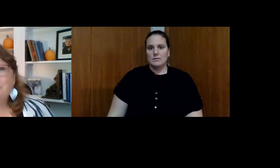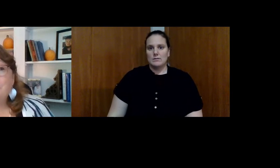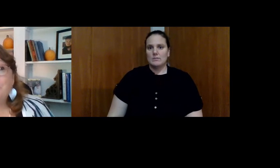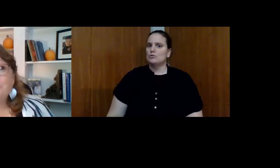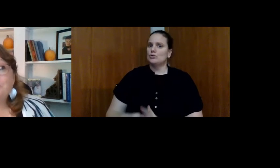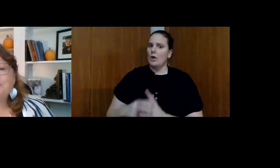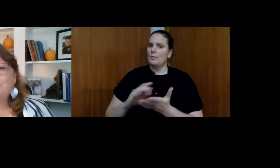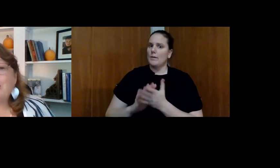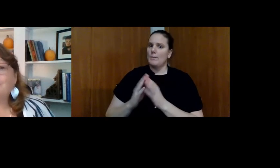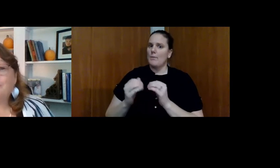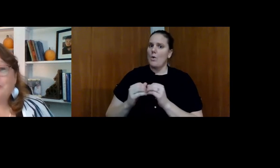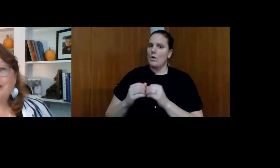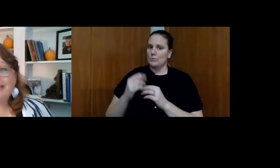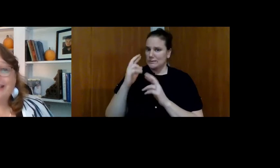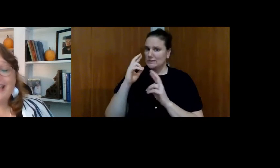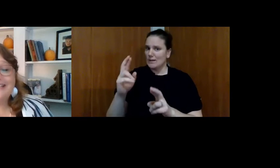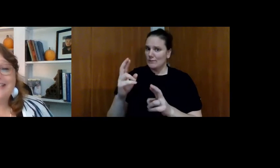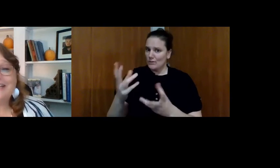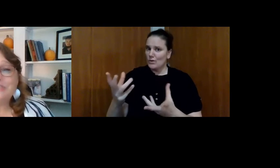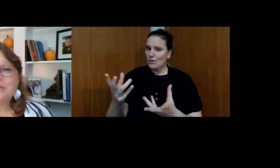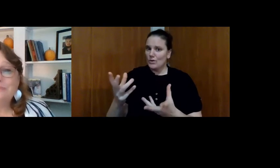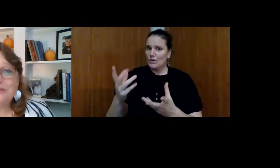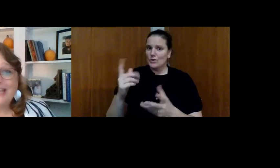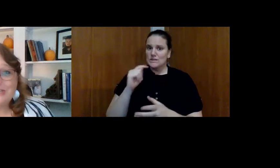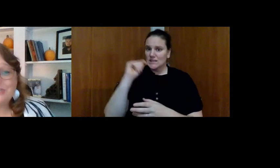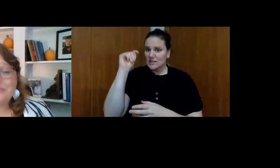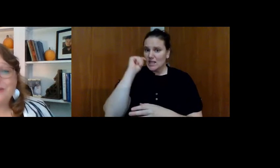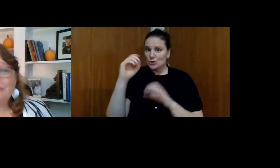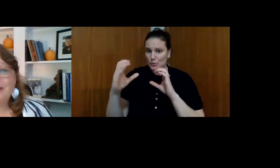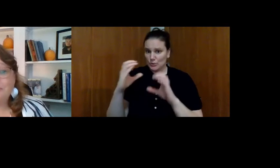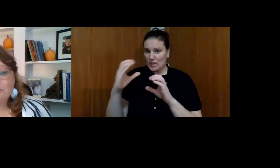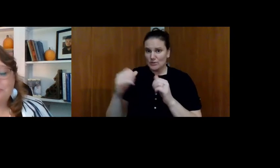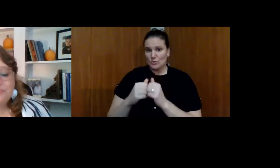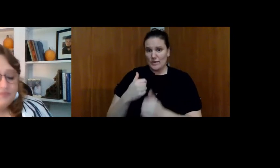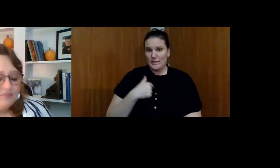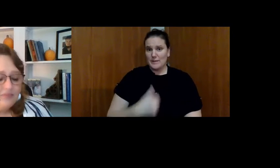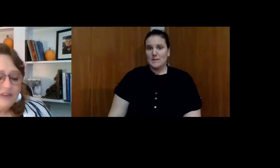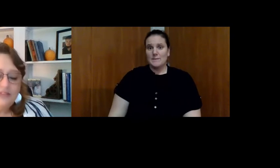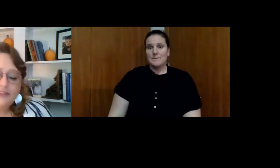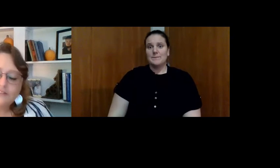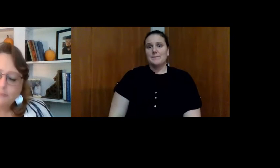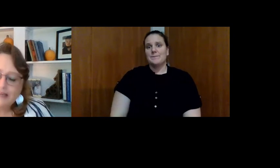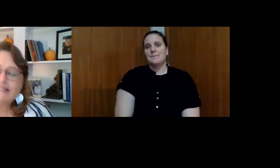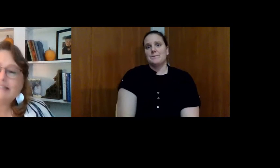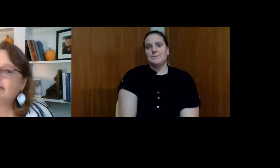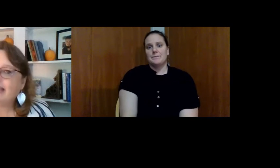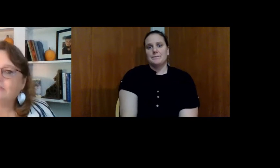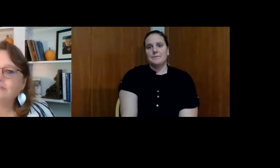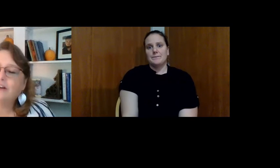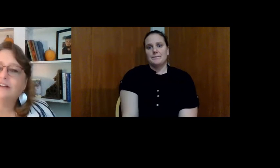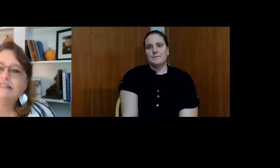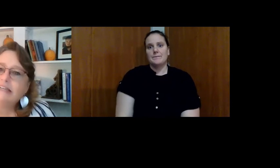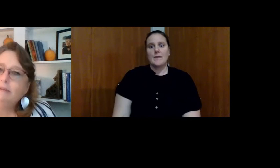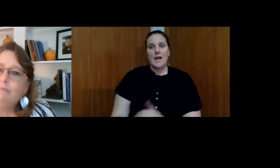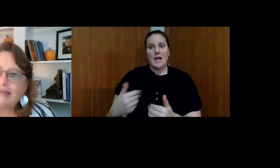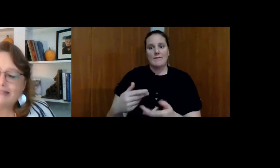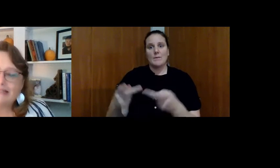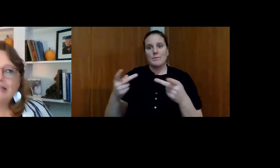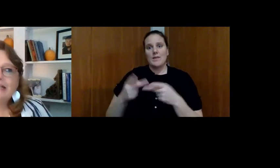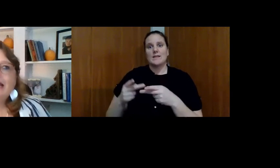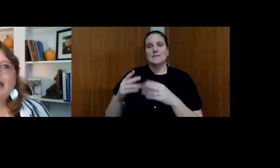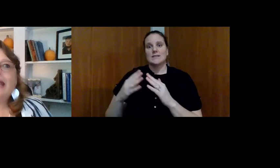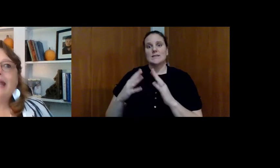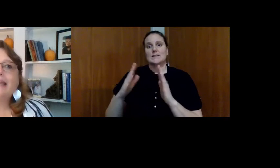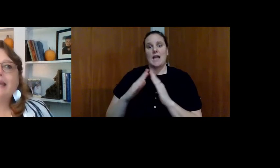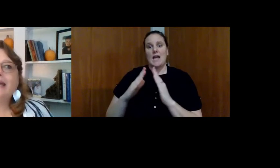being a little more respectful in that teenage communication with me. There's a place in town called teammates,